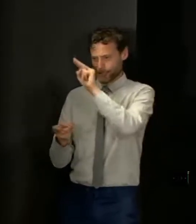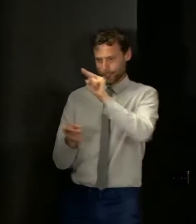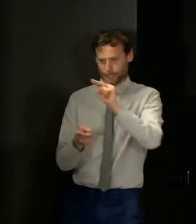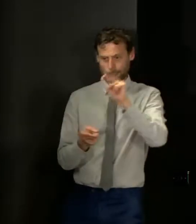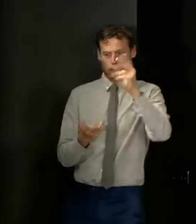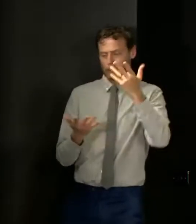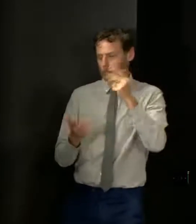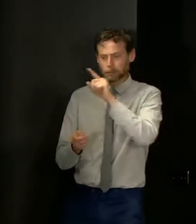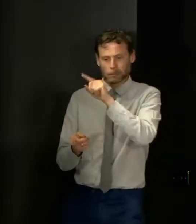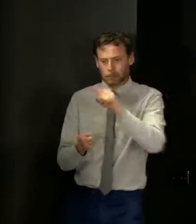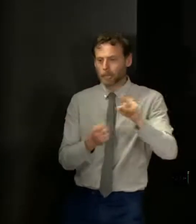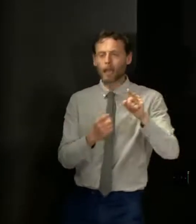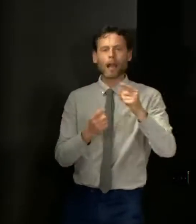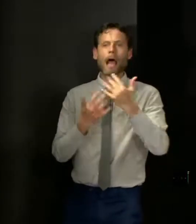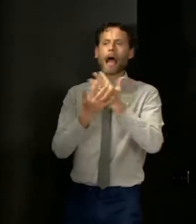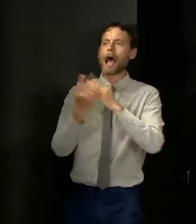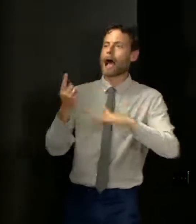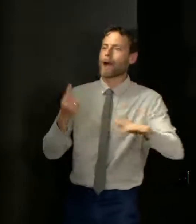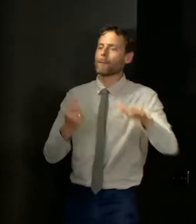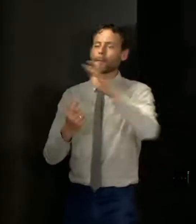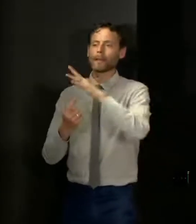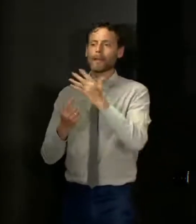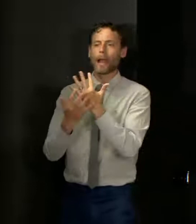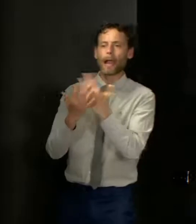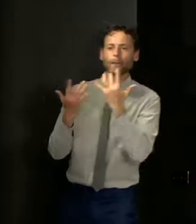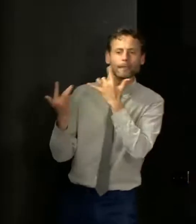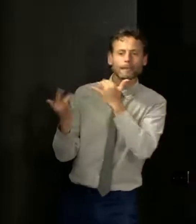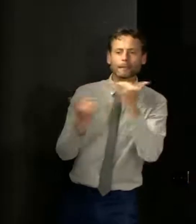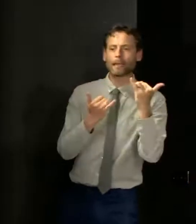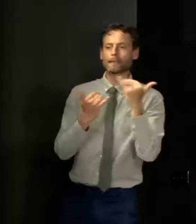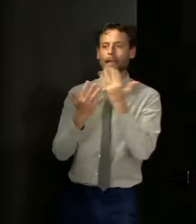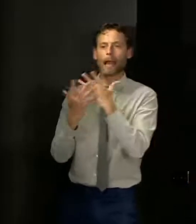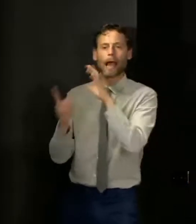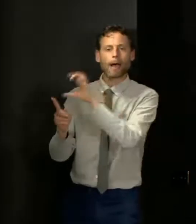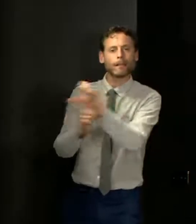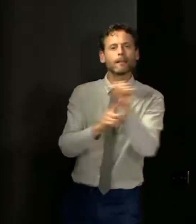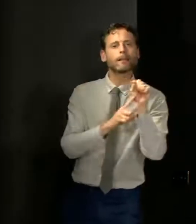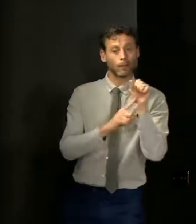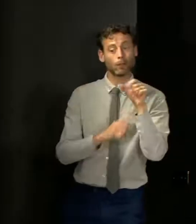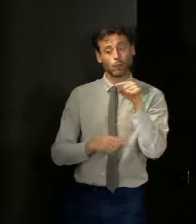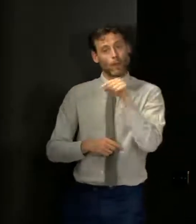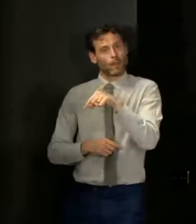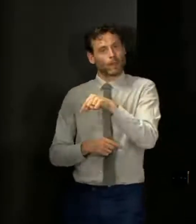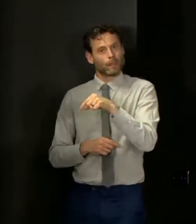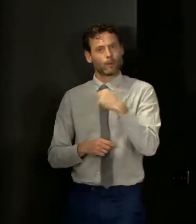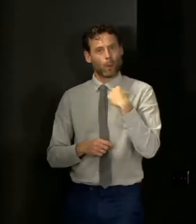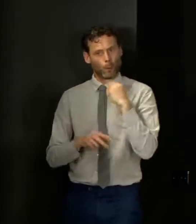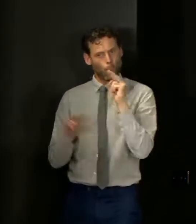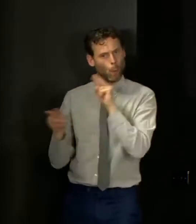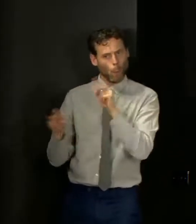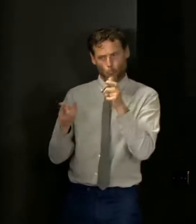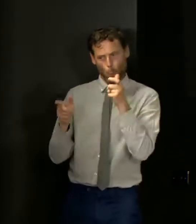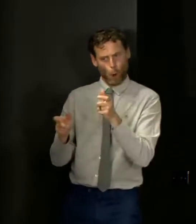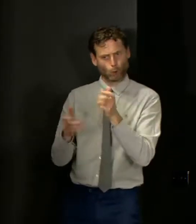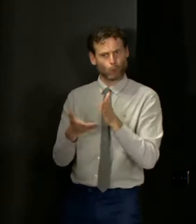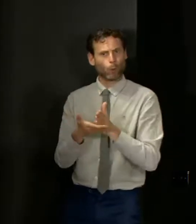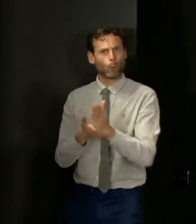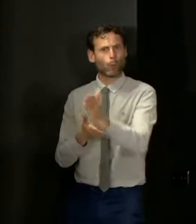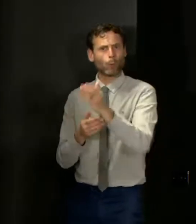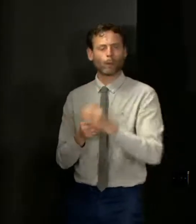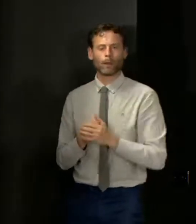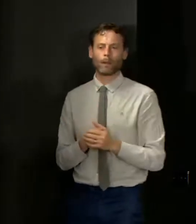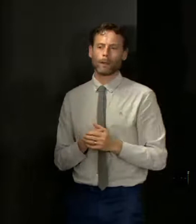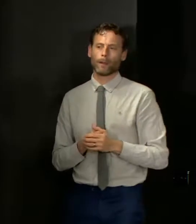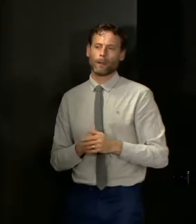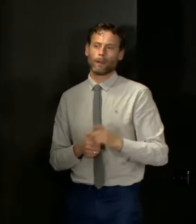the kind of proportions of tests that are being positive as a whole. But when you think about it, because